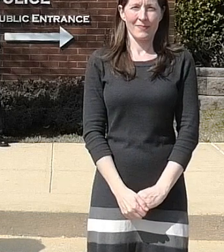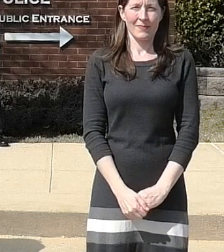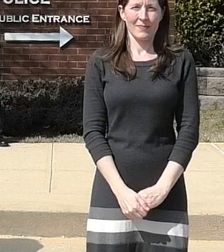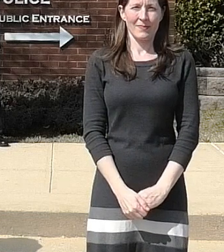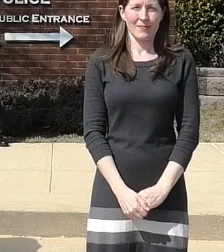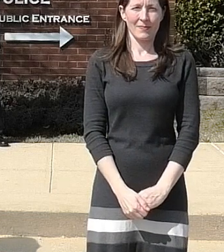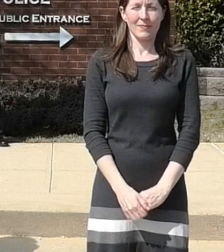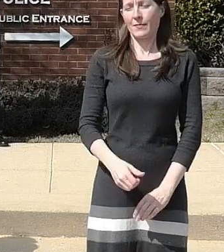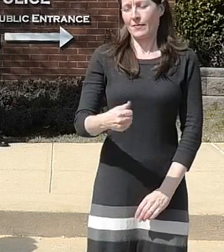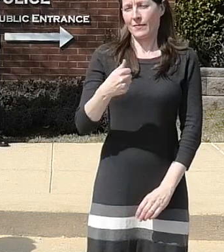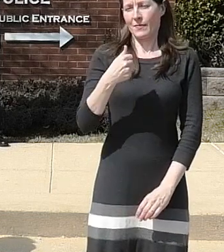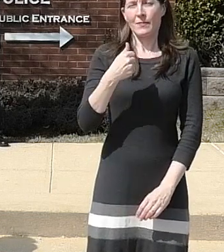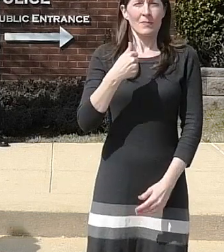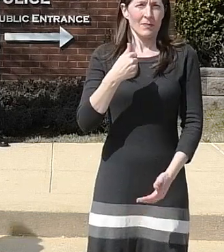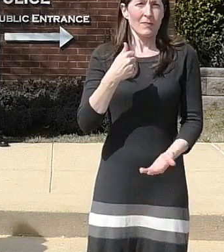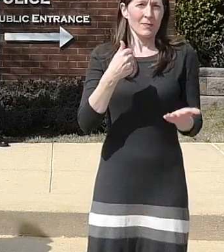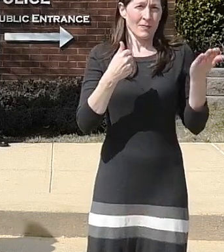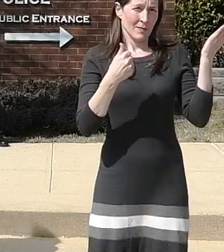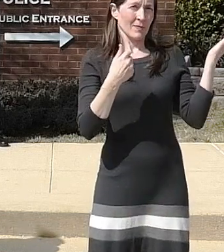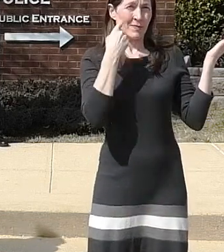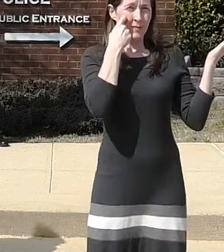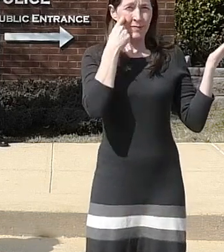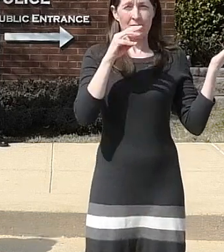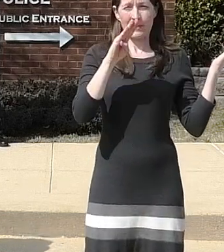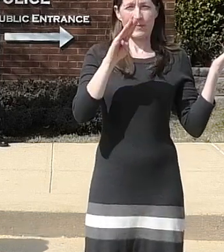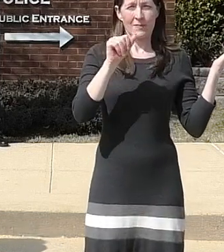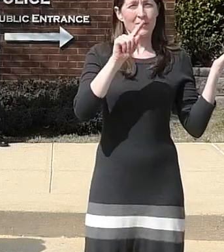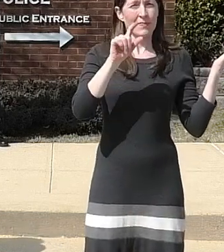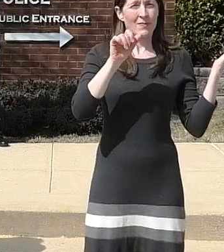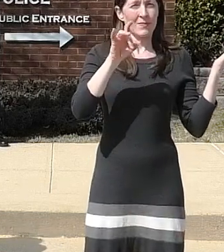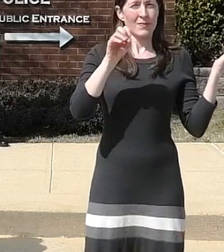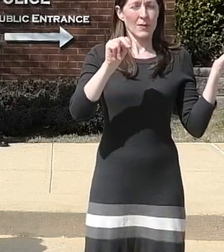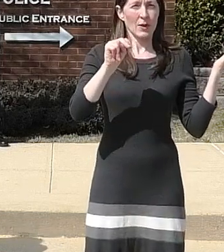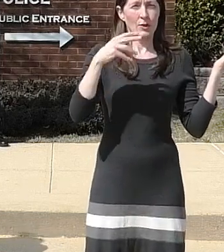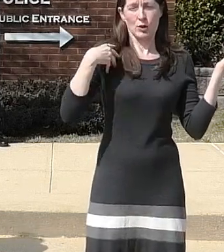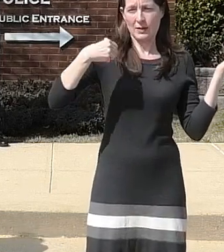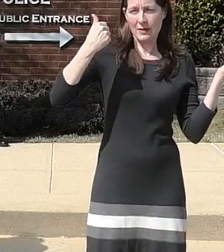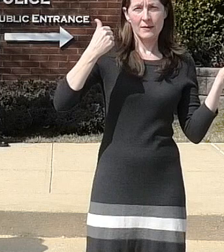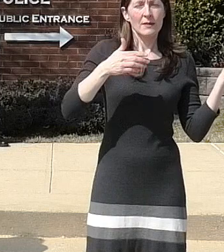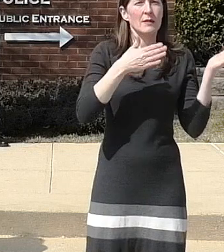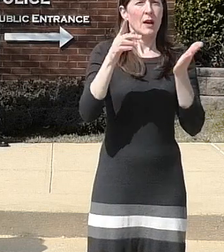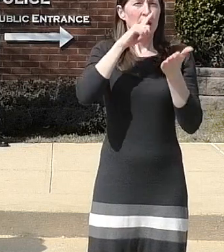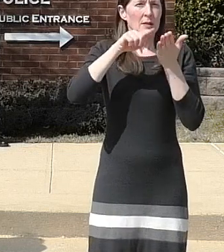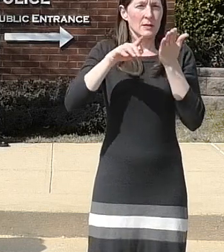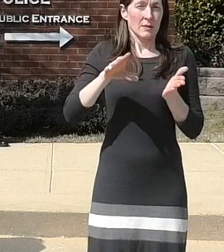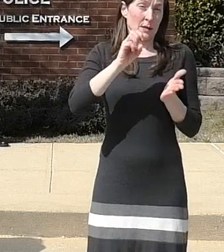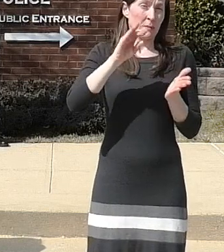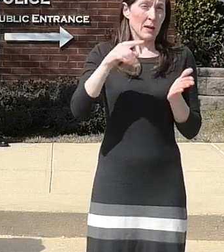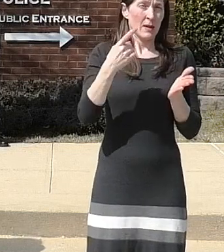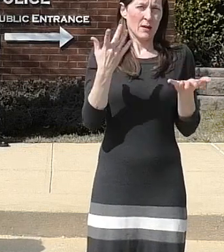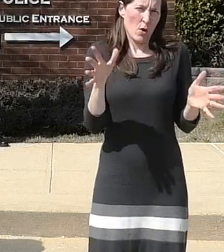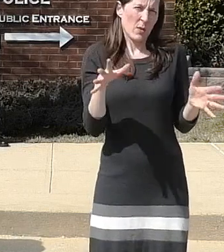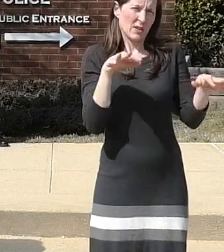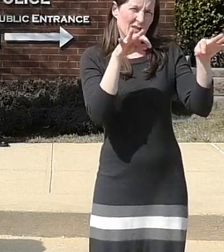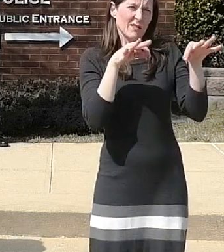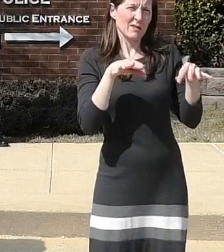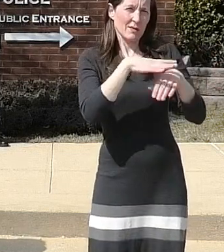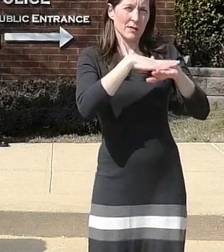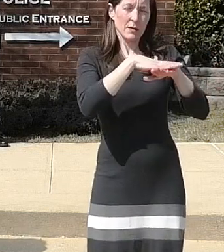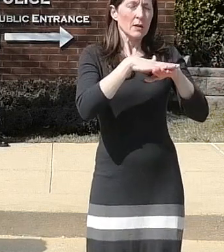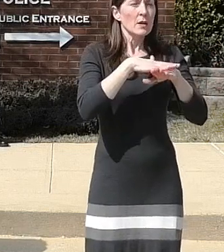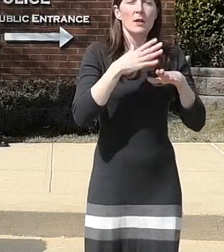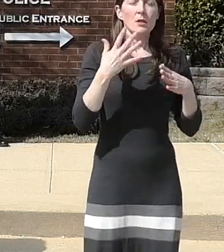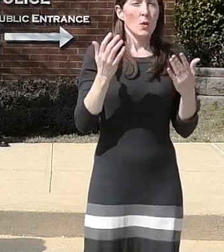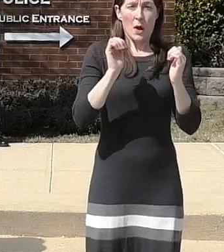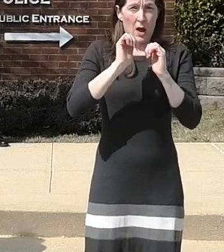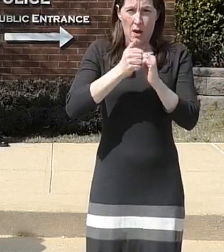as battalion chief and detective smith said this all came together based